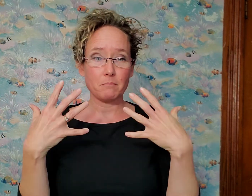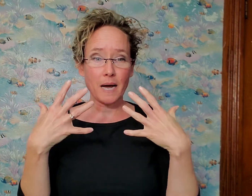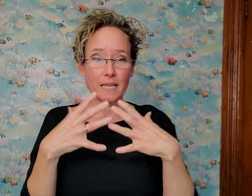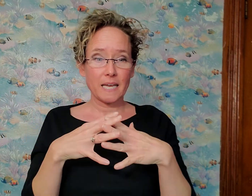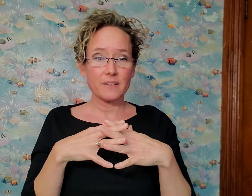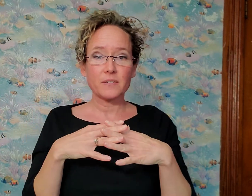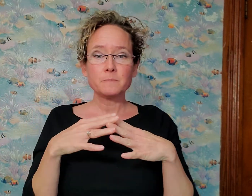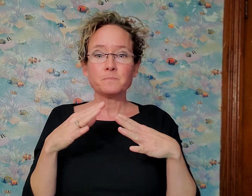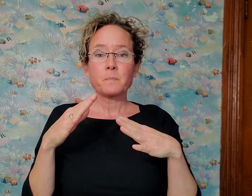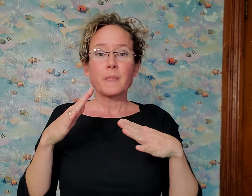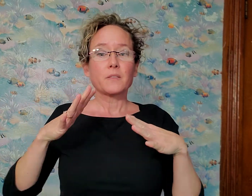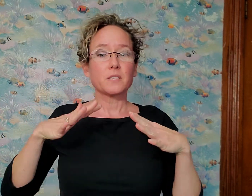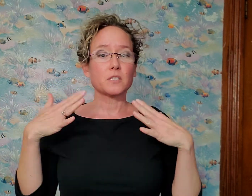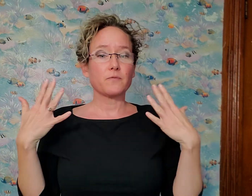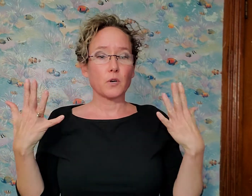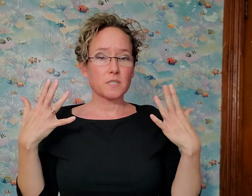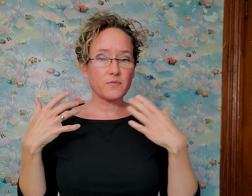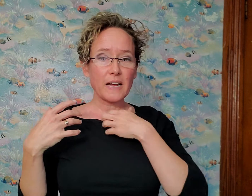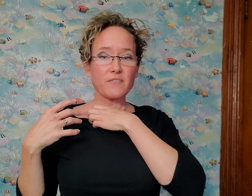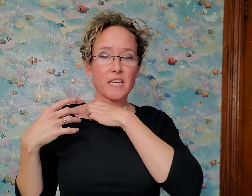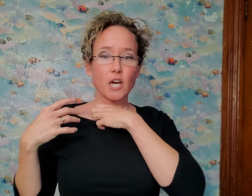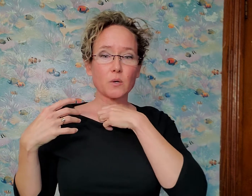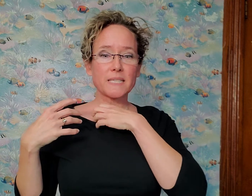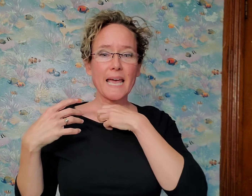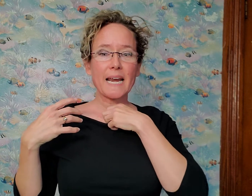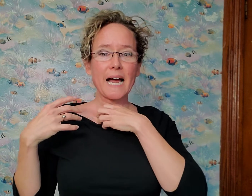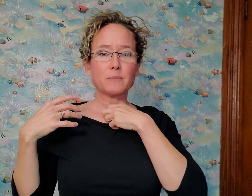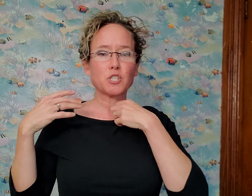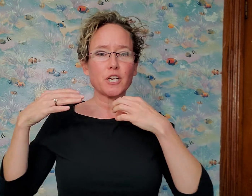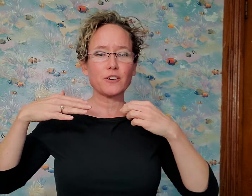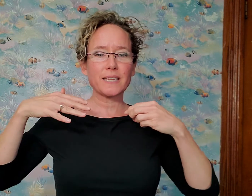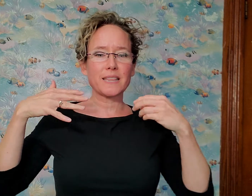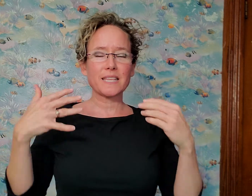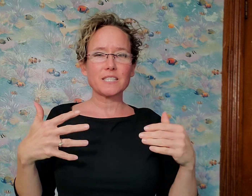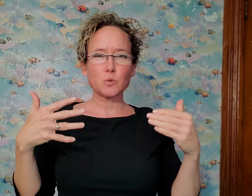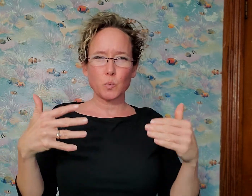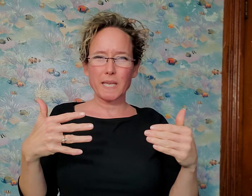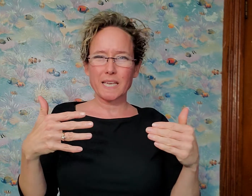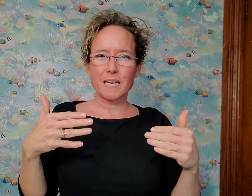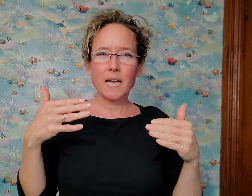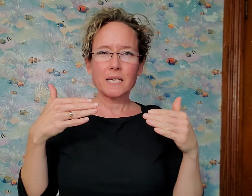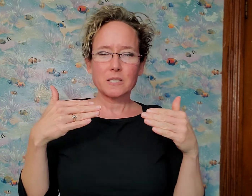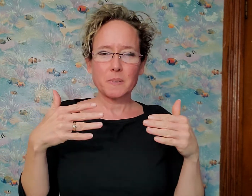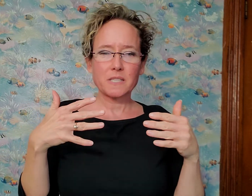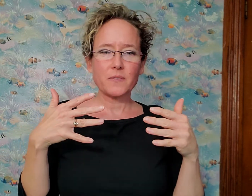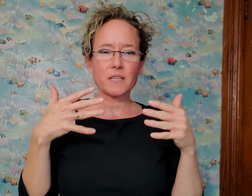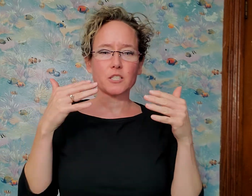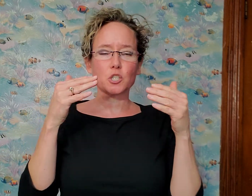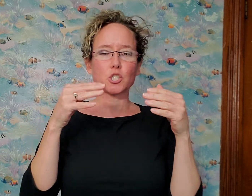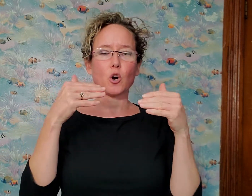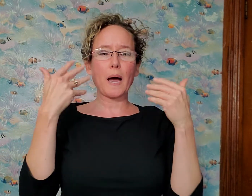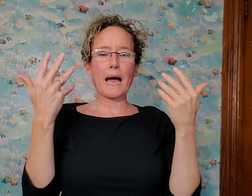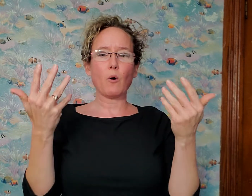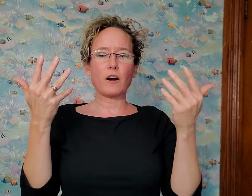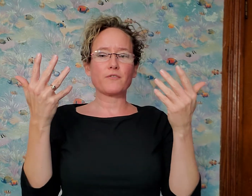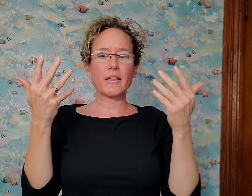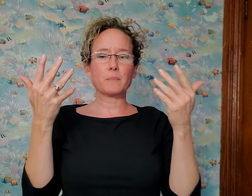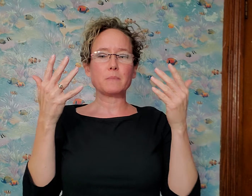my life. This is the first of five videos and I'm sharing this week specifically to show how our family